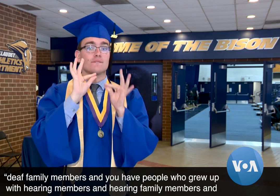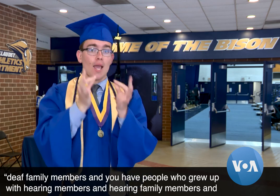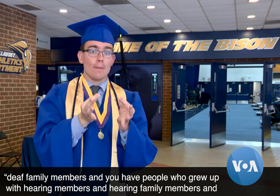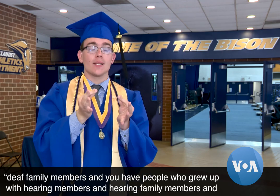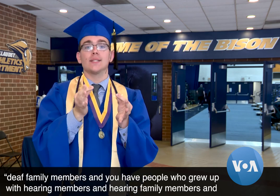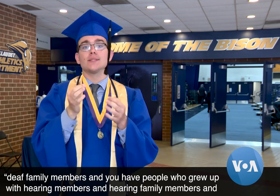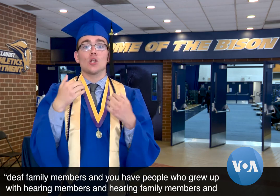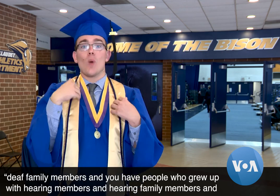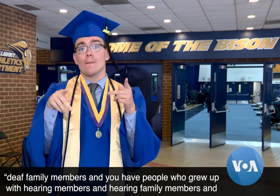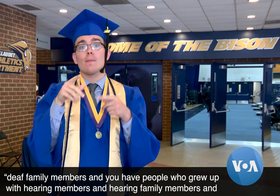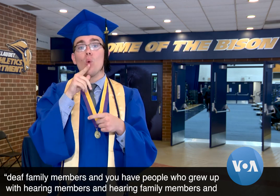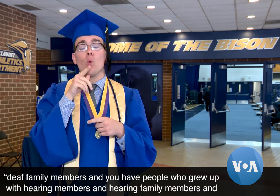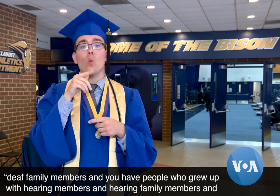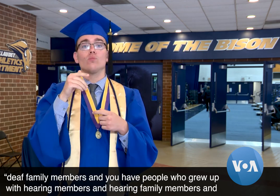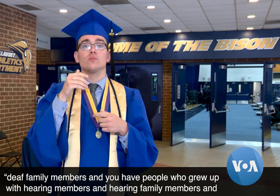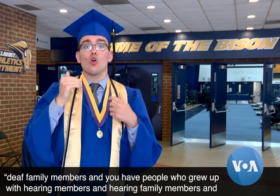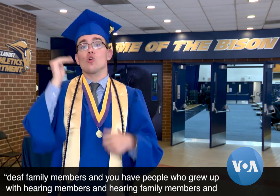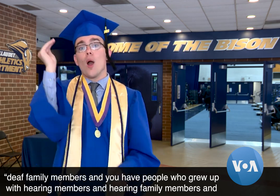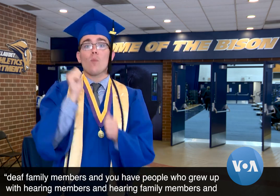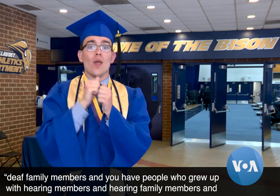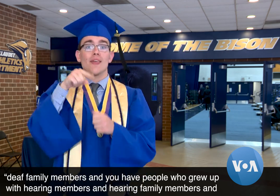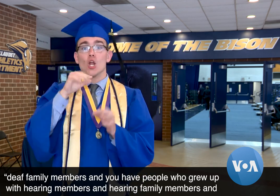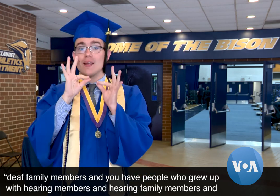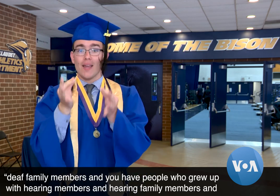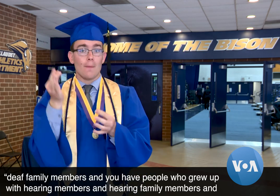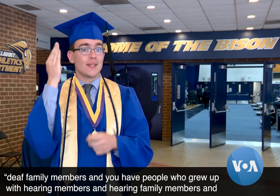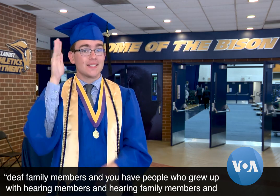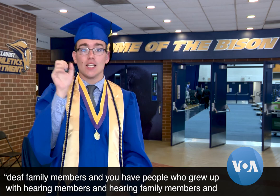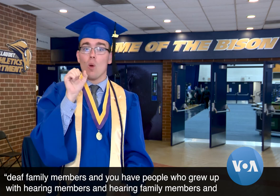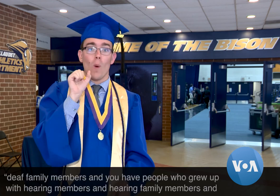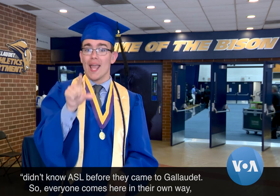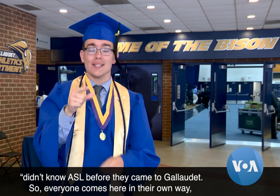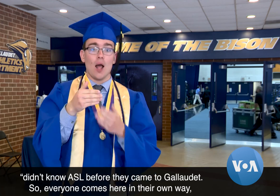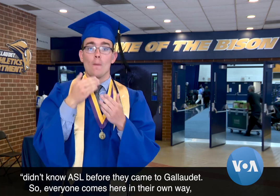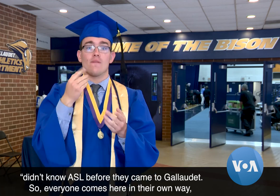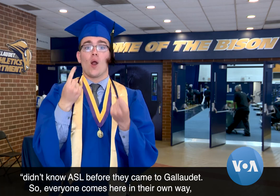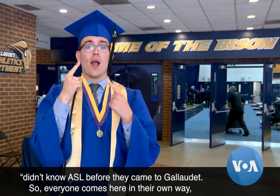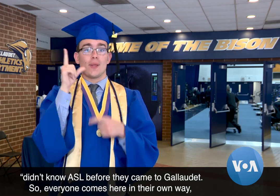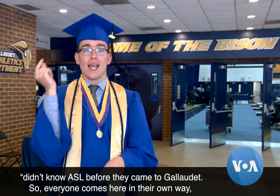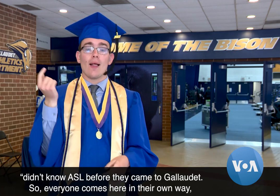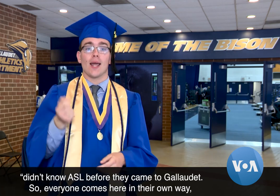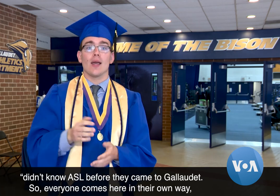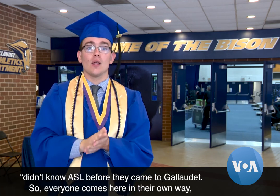members, and you have people who grew up with hearing parents and hearing family members, and didn't know ASL before they came to Gallaudet.